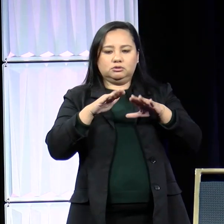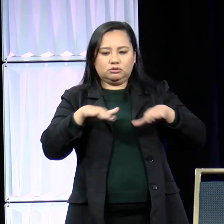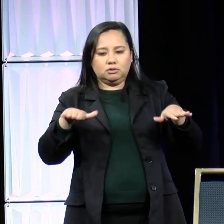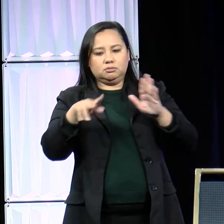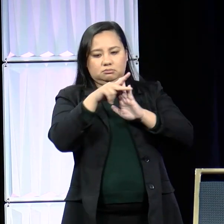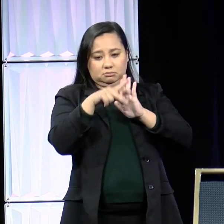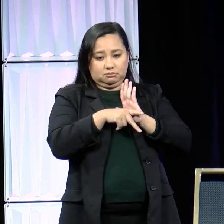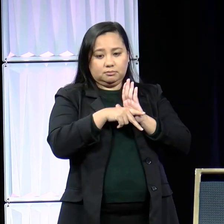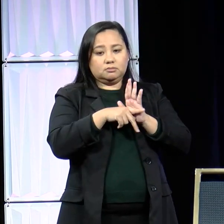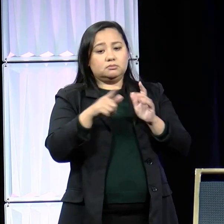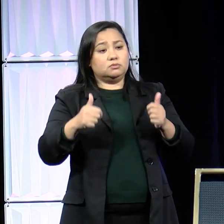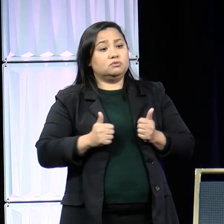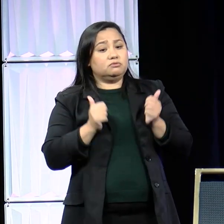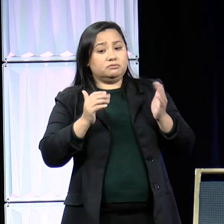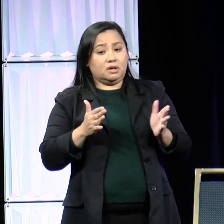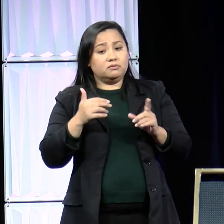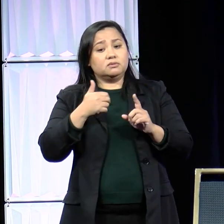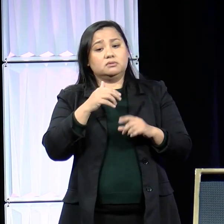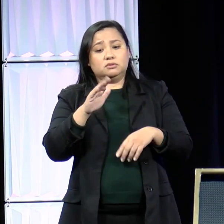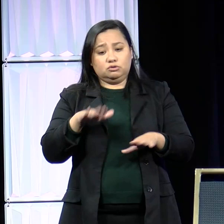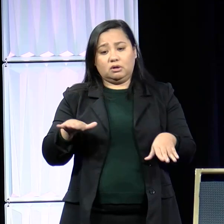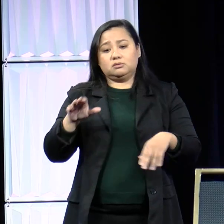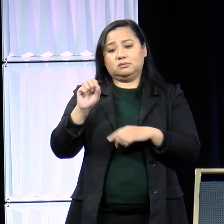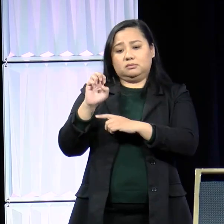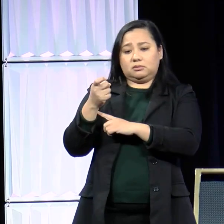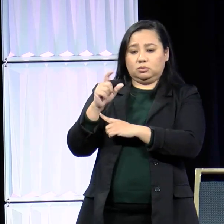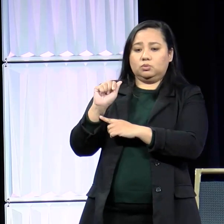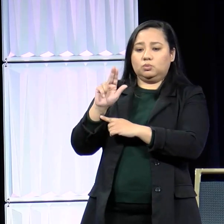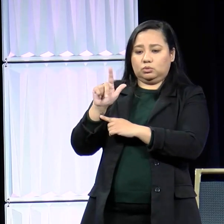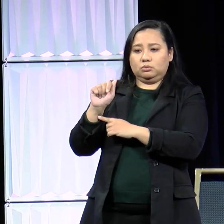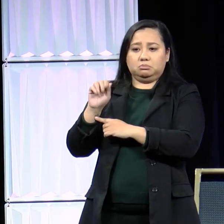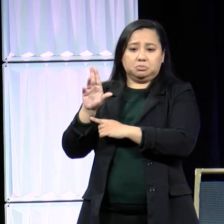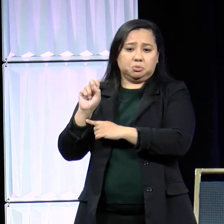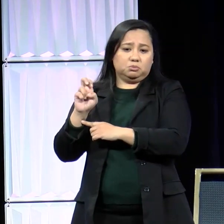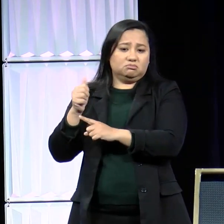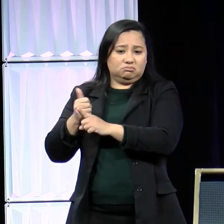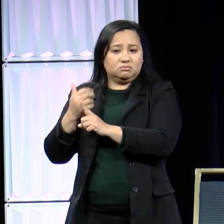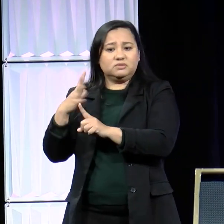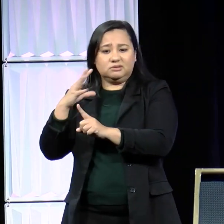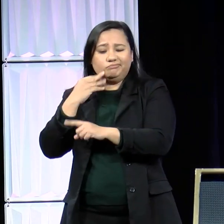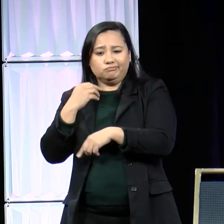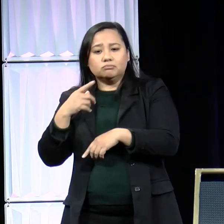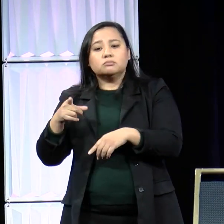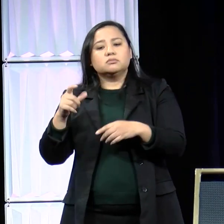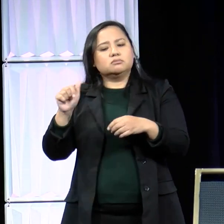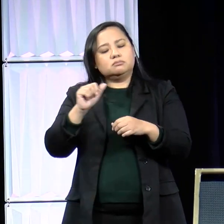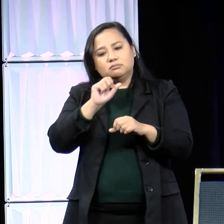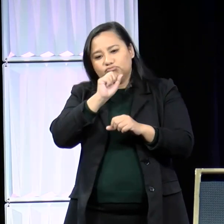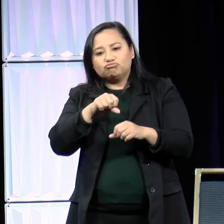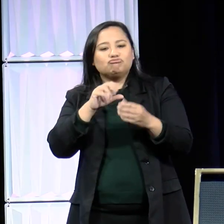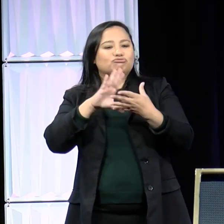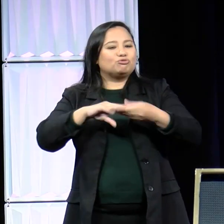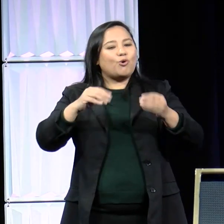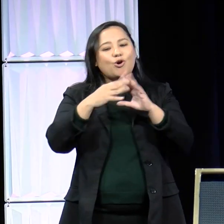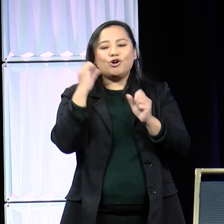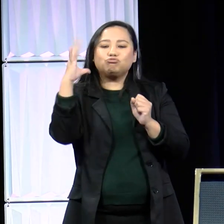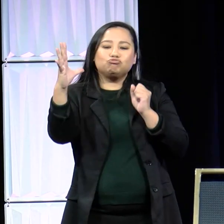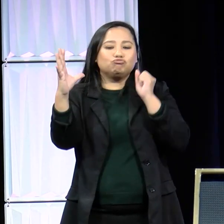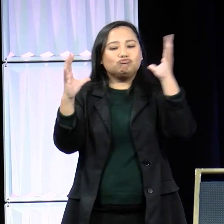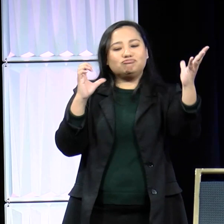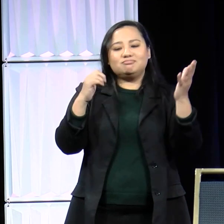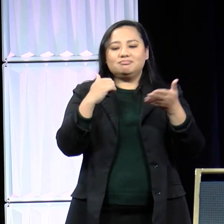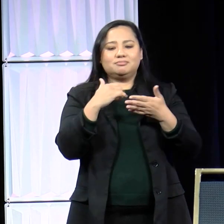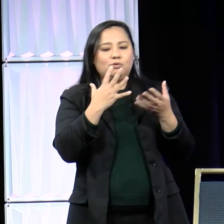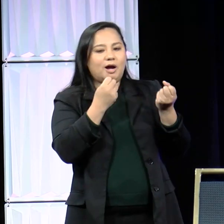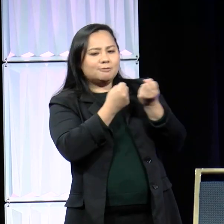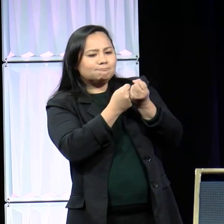sexual abuse, and her love for storytelling and strives to create spaces that affirm the voices of young people and challenges